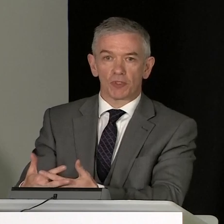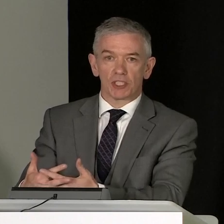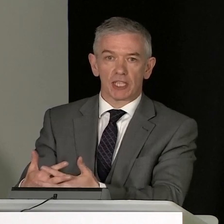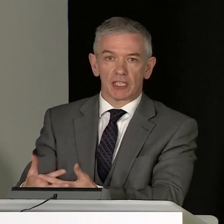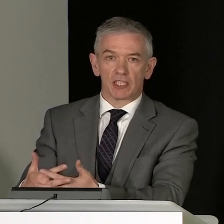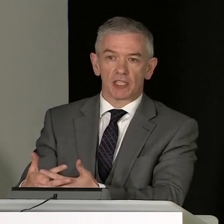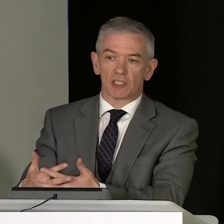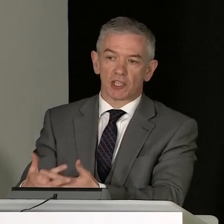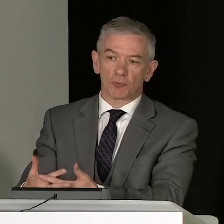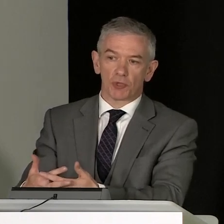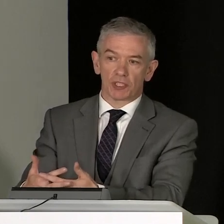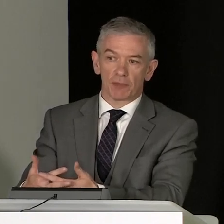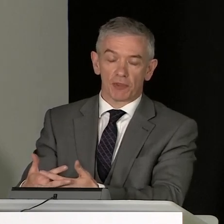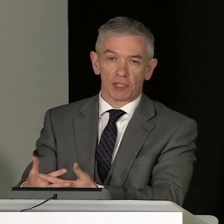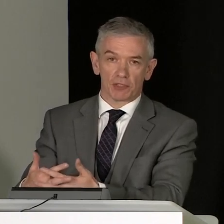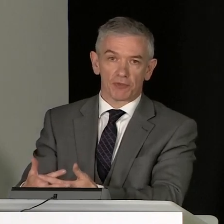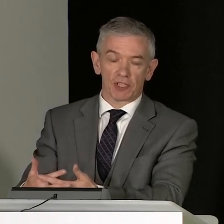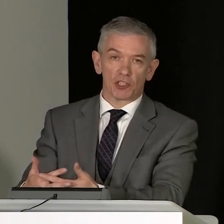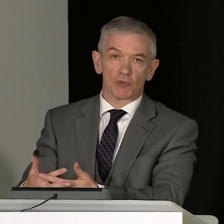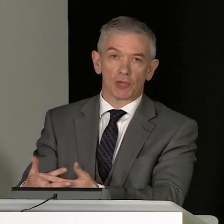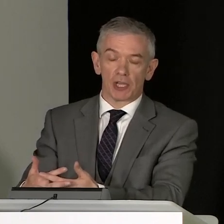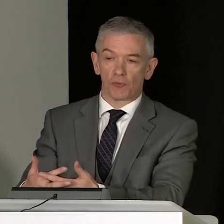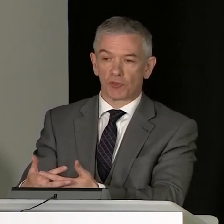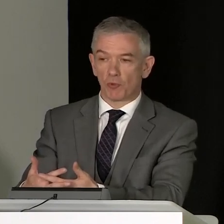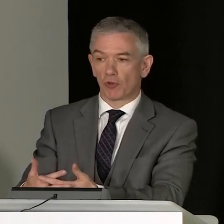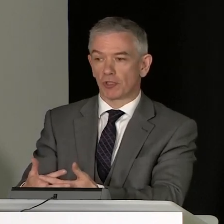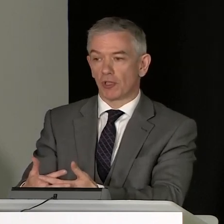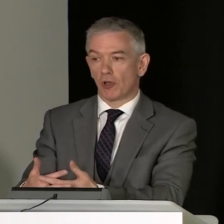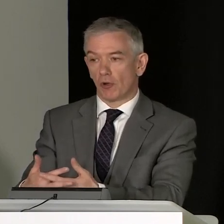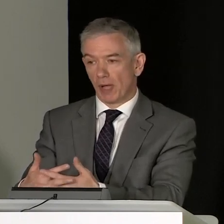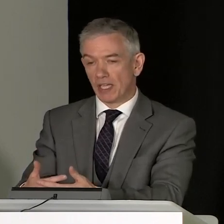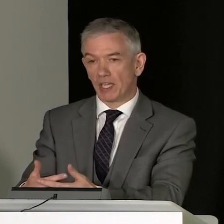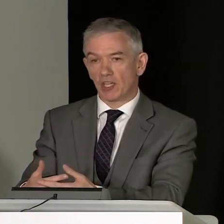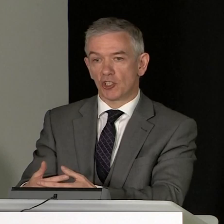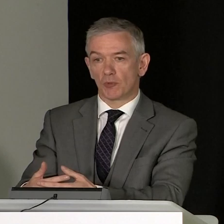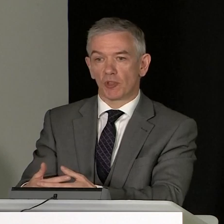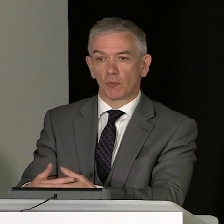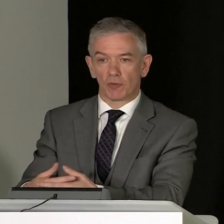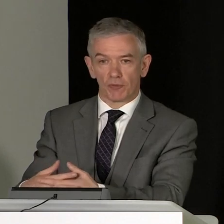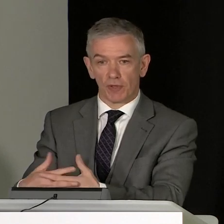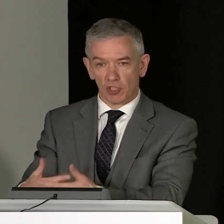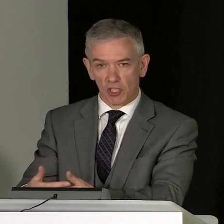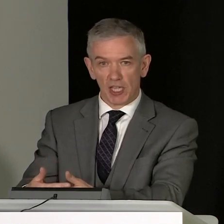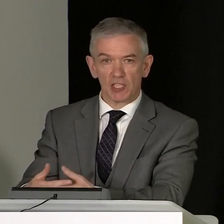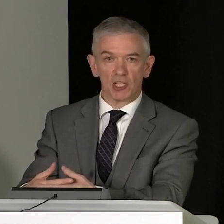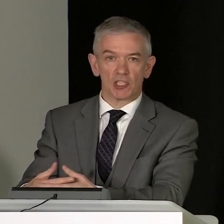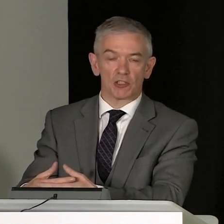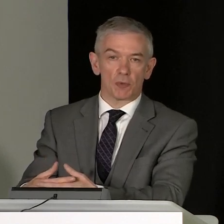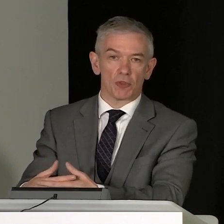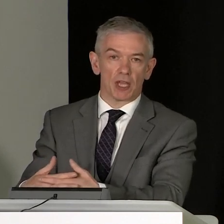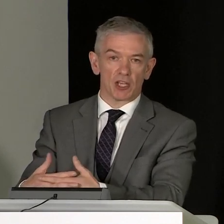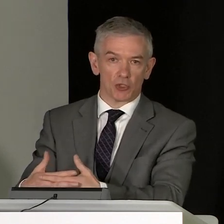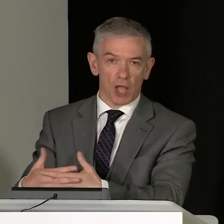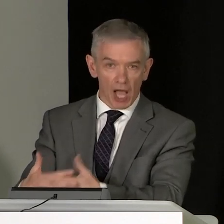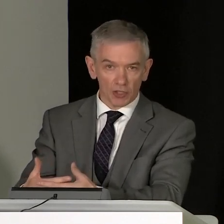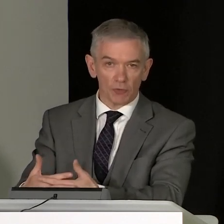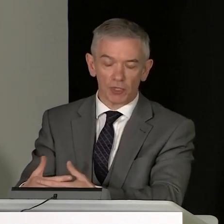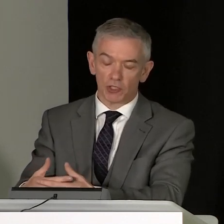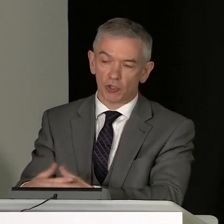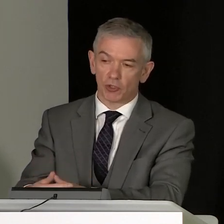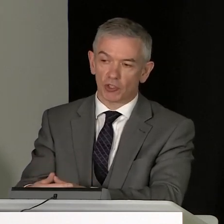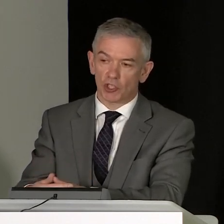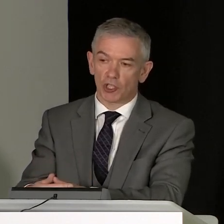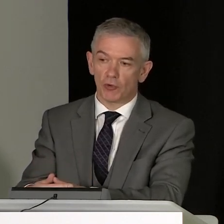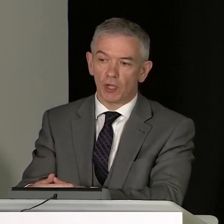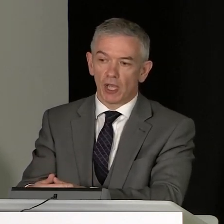Our judgment certainly still is at this point in time that things are fragile. We have spoken on many occasions about the number of infectious cases and about the actual R